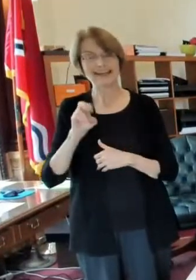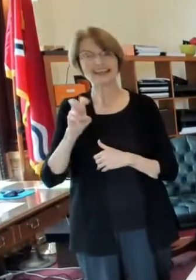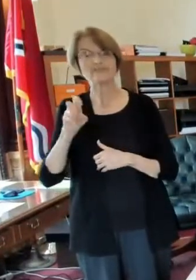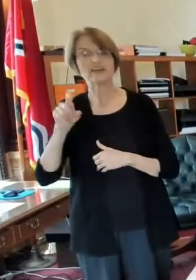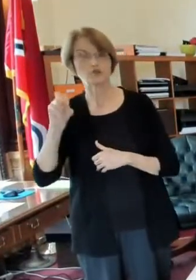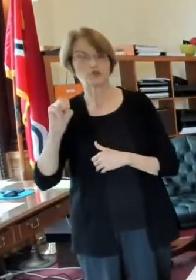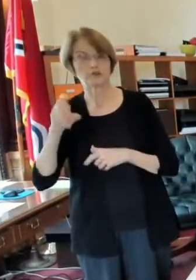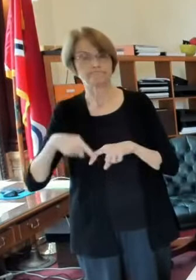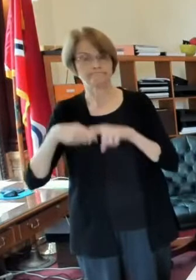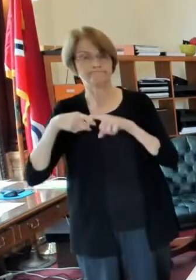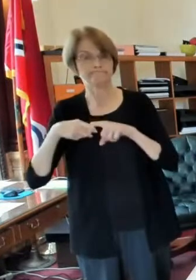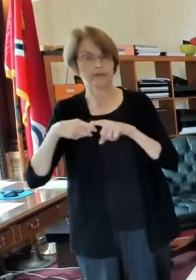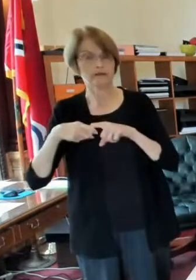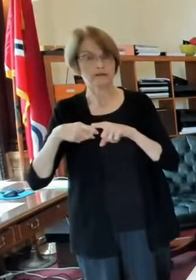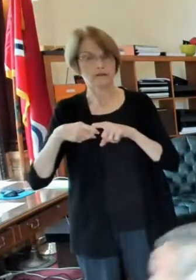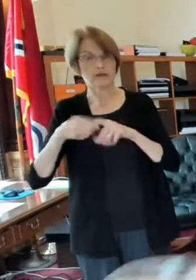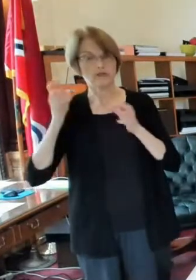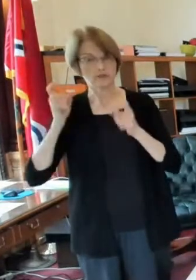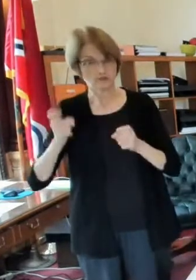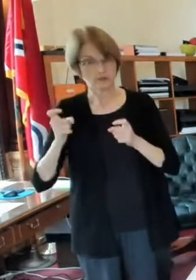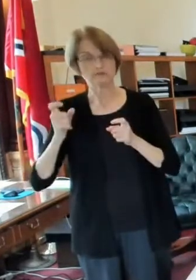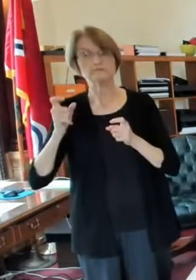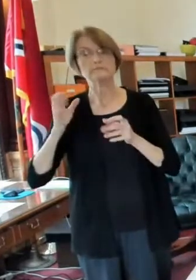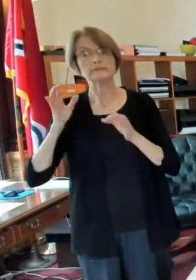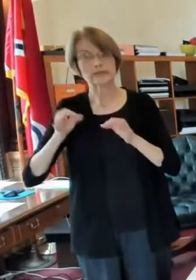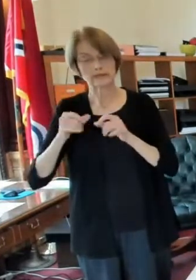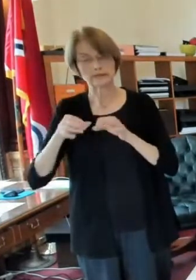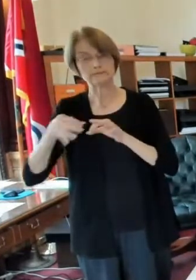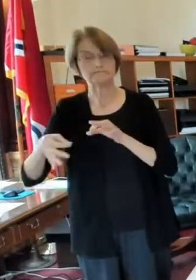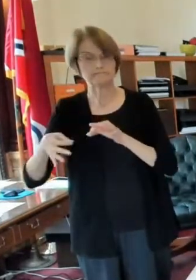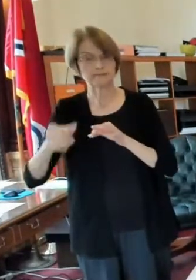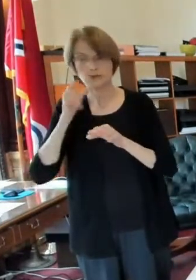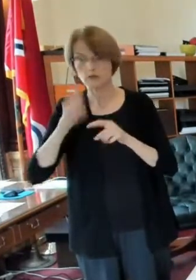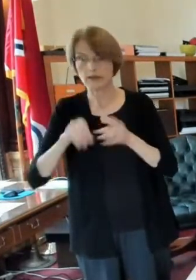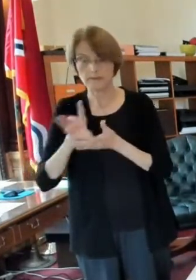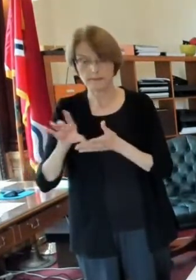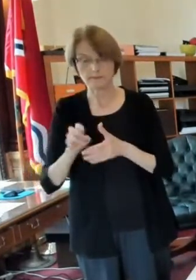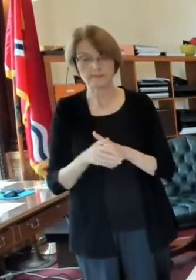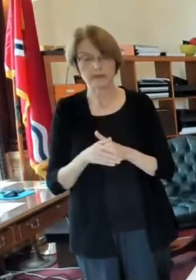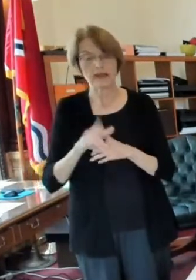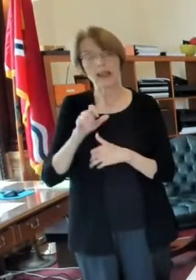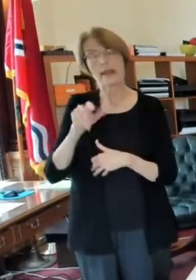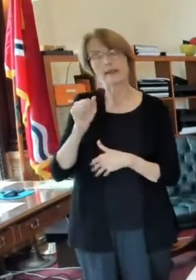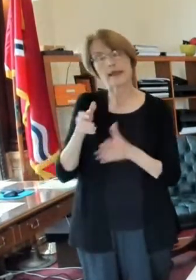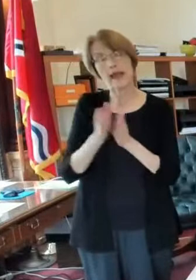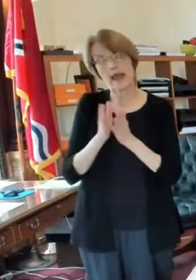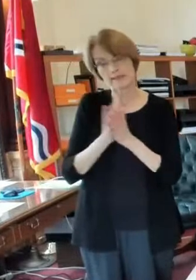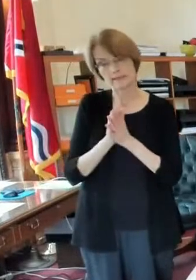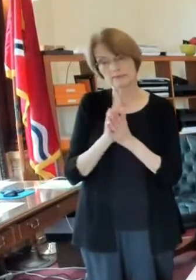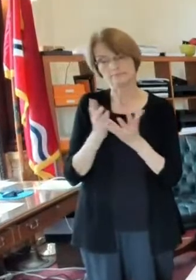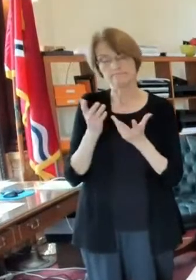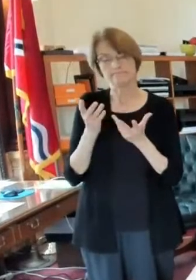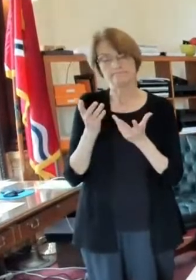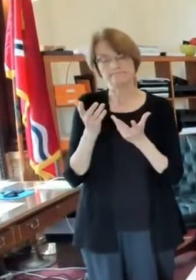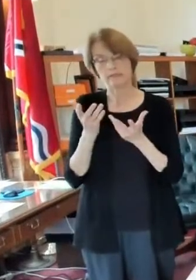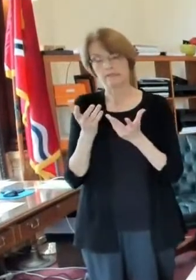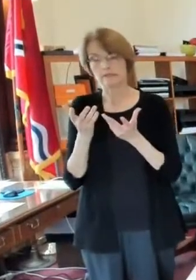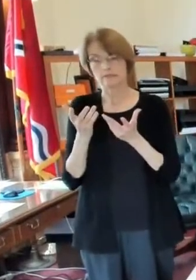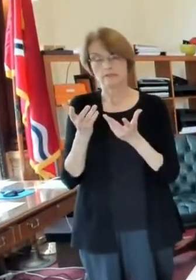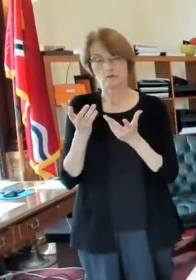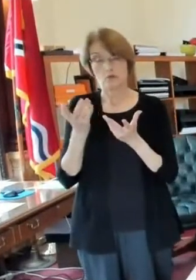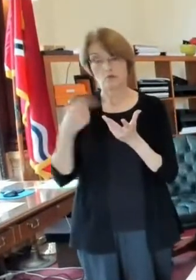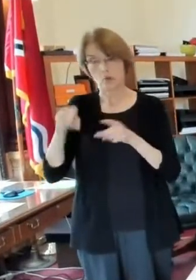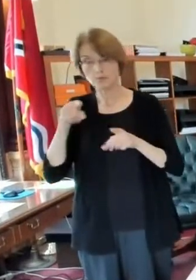that was extended so linda has a question about that can landlords still evict people for who are doing illegal